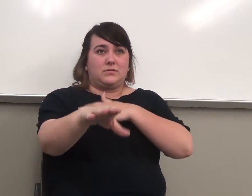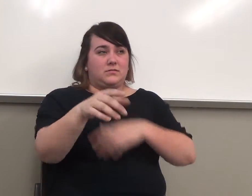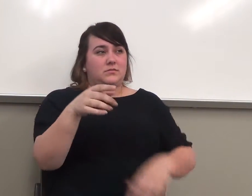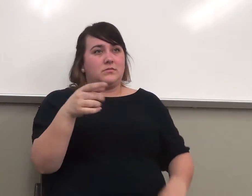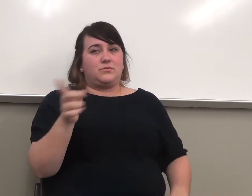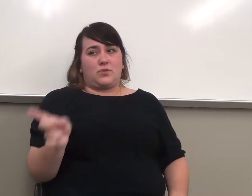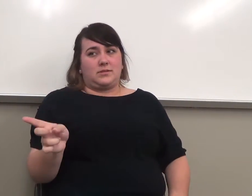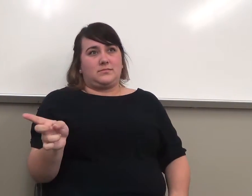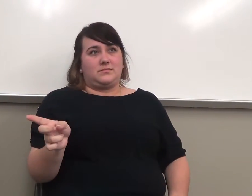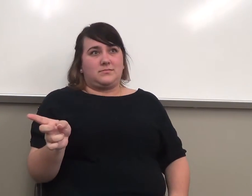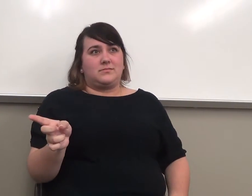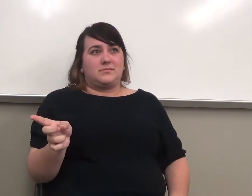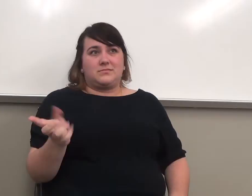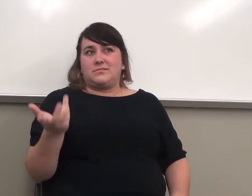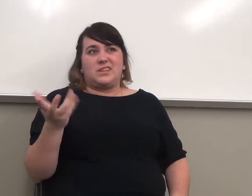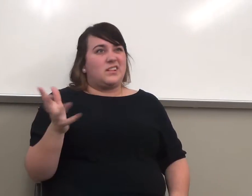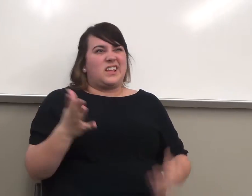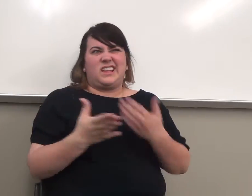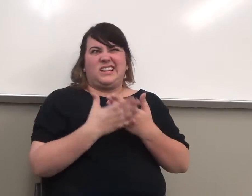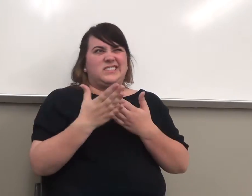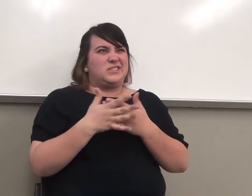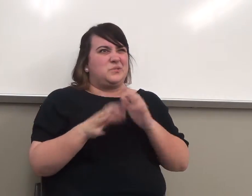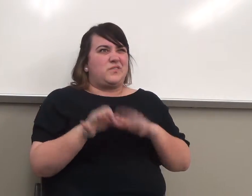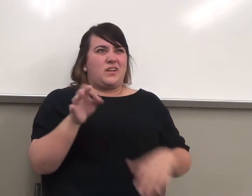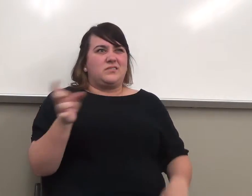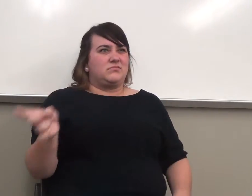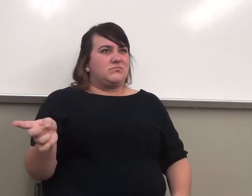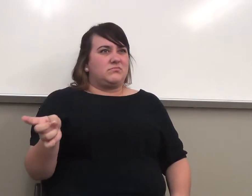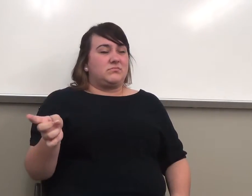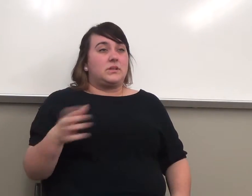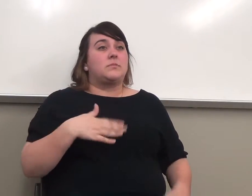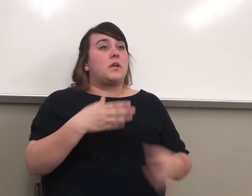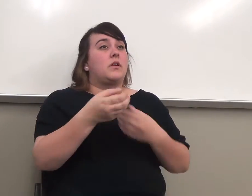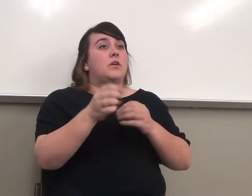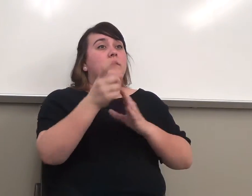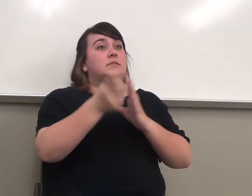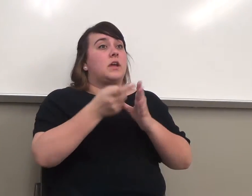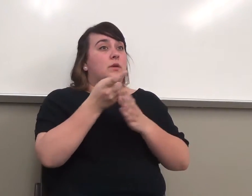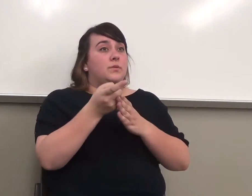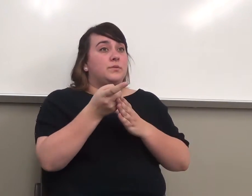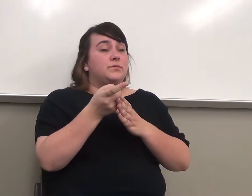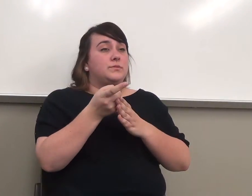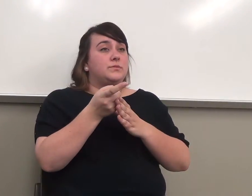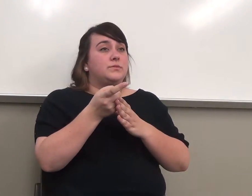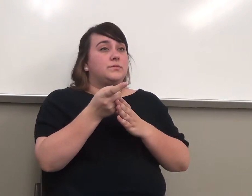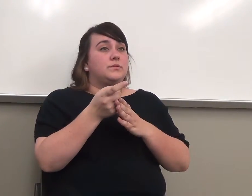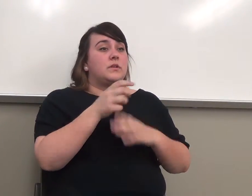Okay. It's very easy to find. My office hours are Monday, Wednesday,